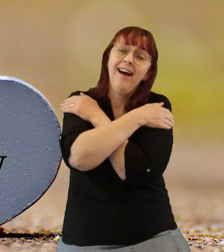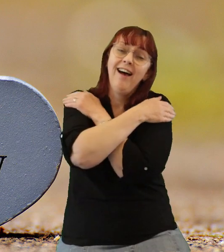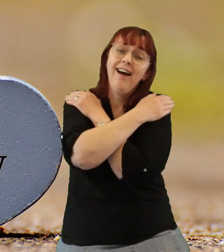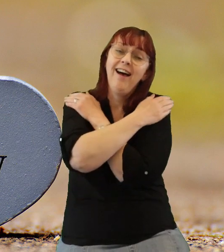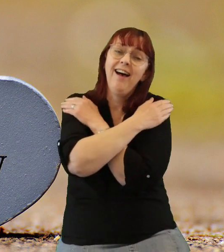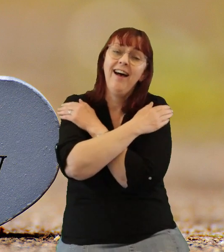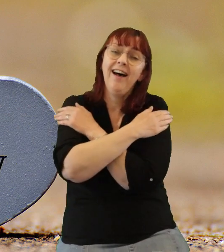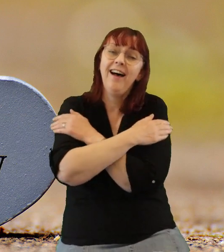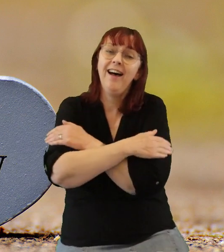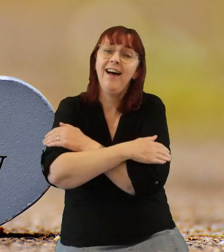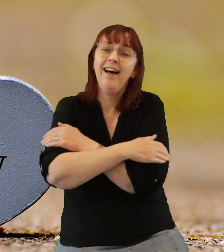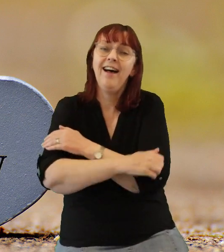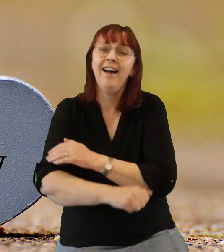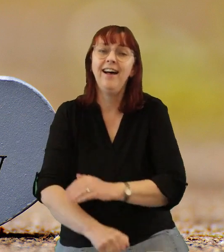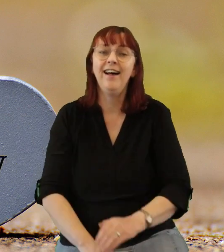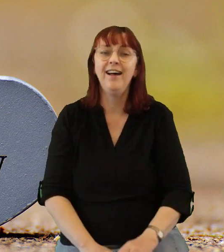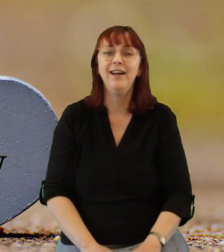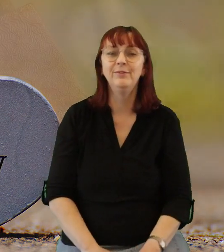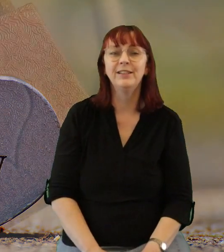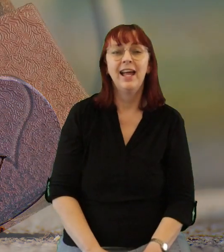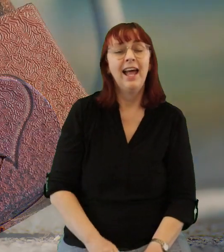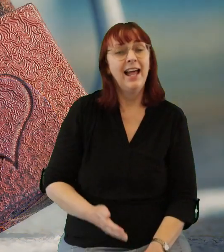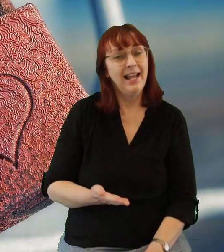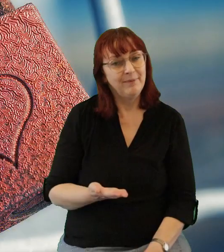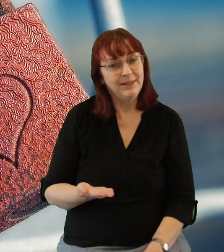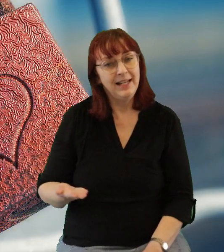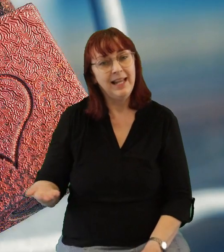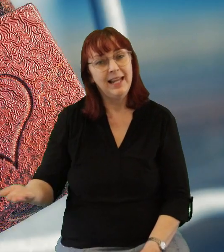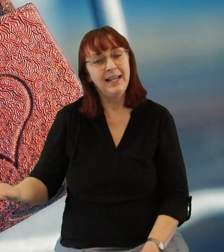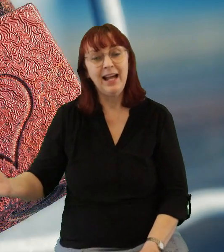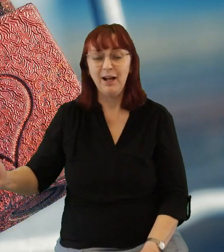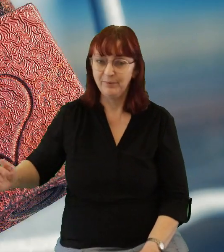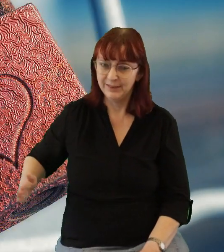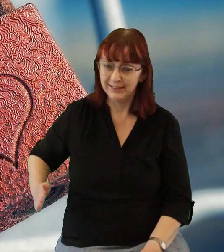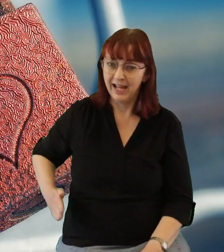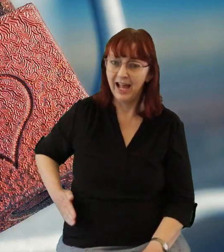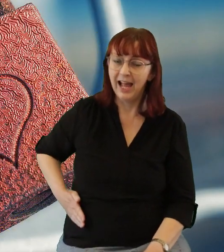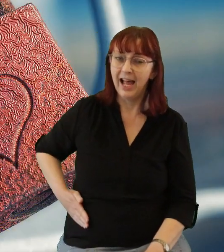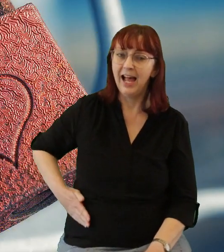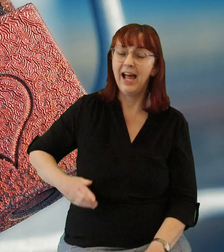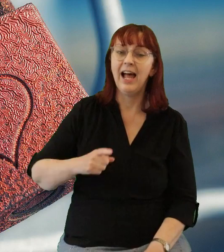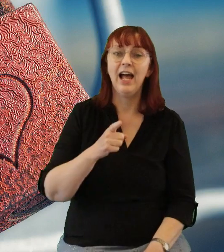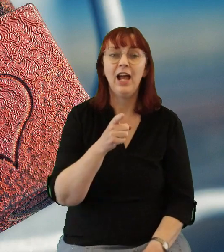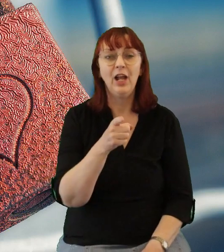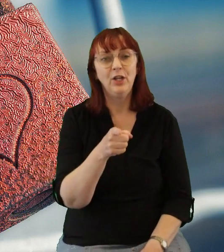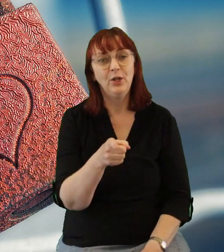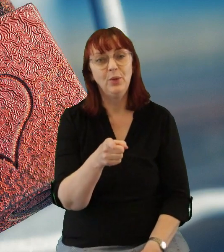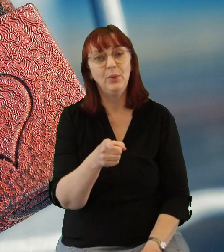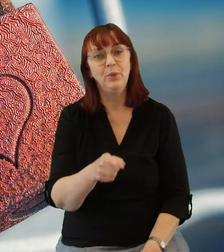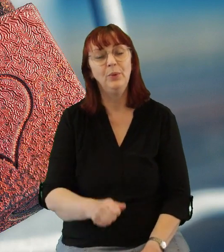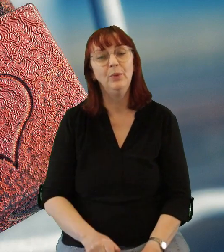arms, let me lay down beside you,